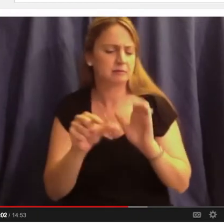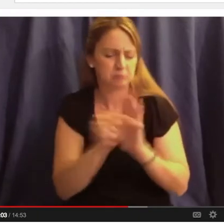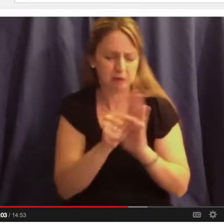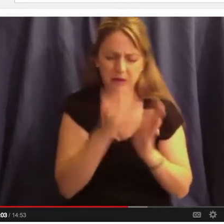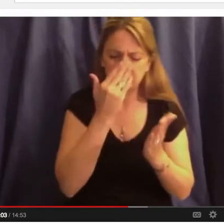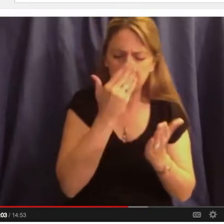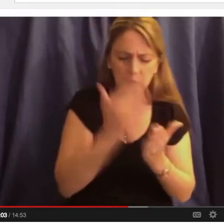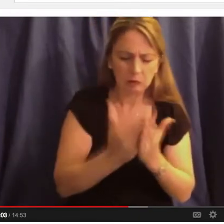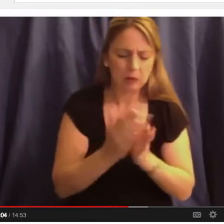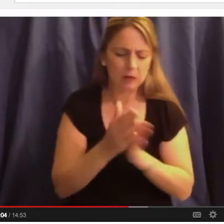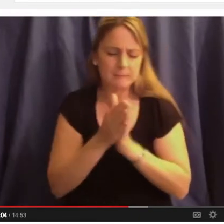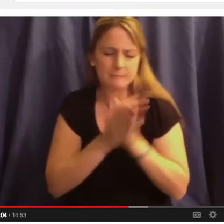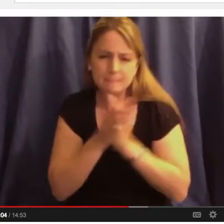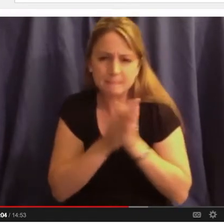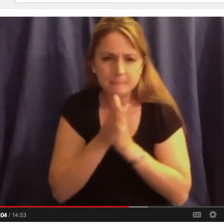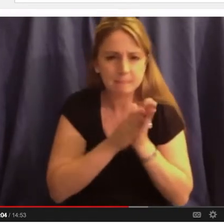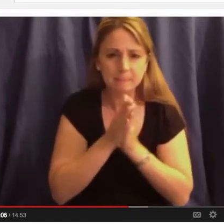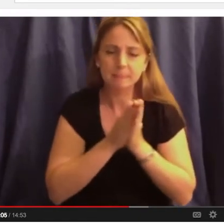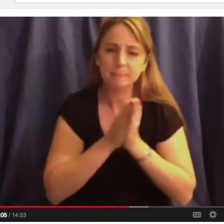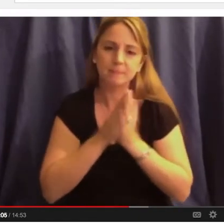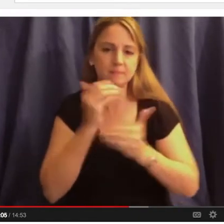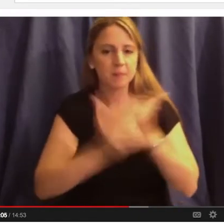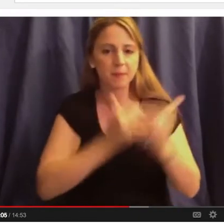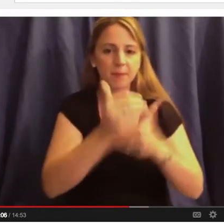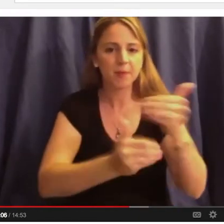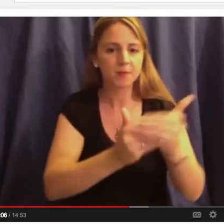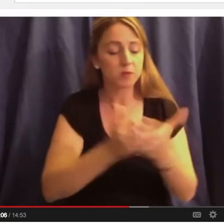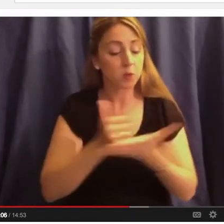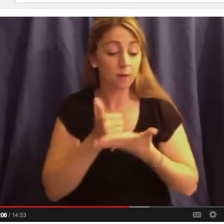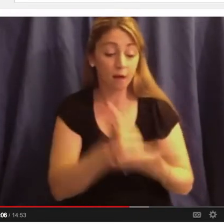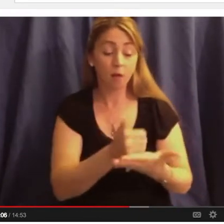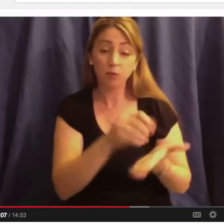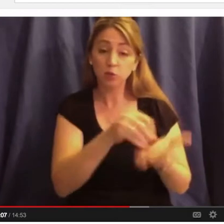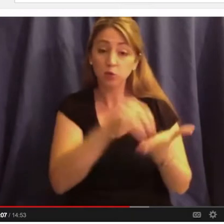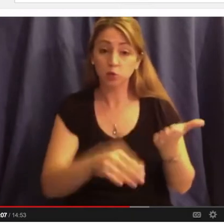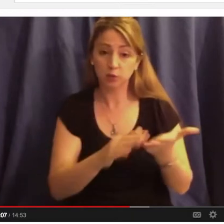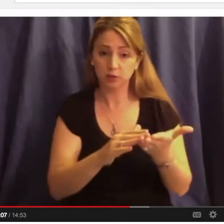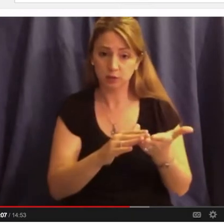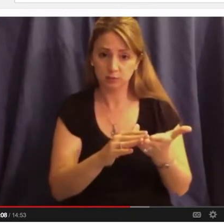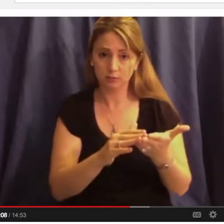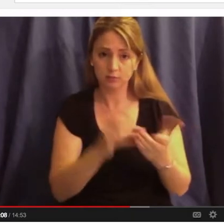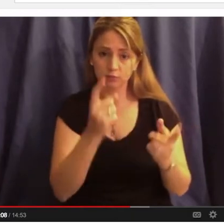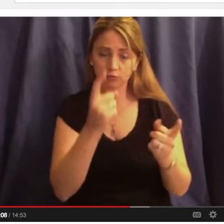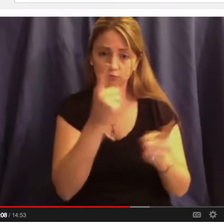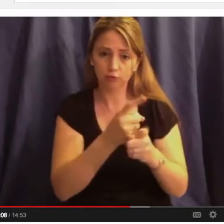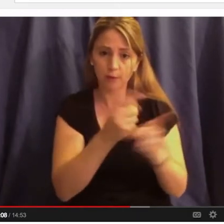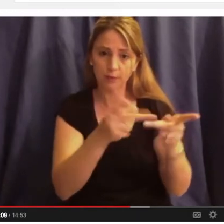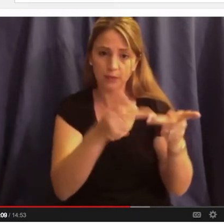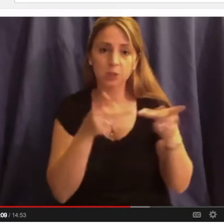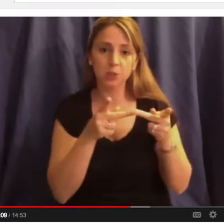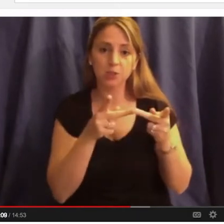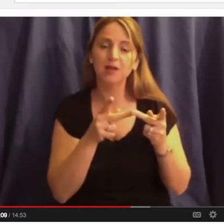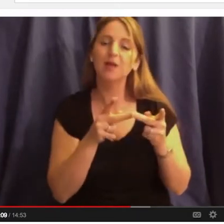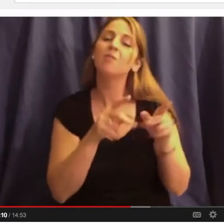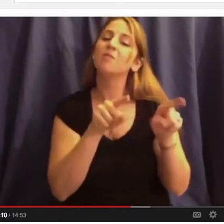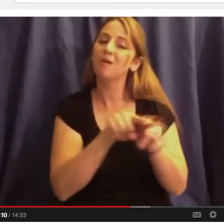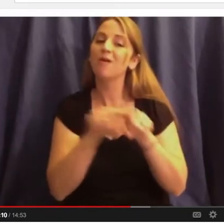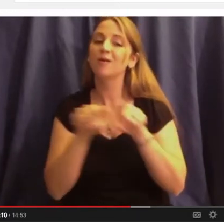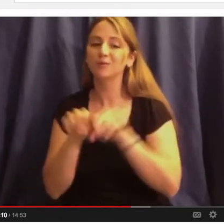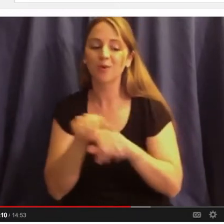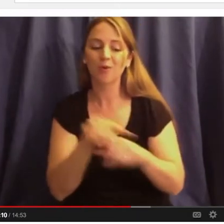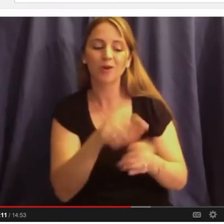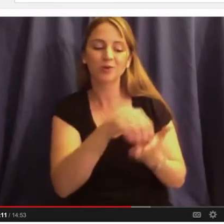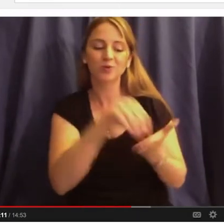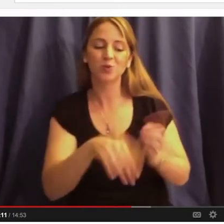passion for the work to make it. And so doing things to help students prepare to be in that position, very important. But equally important, it takes an